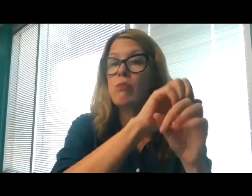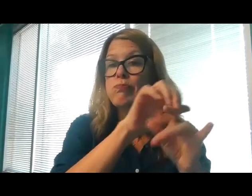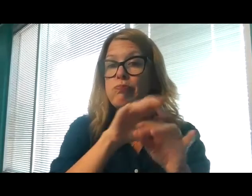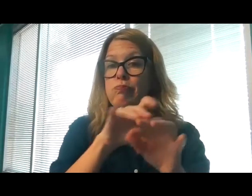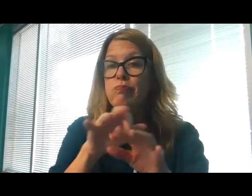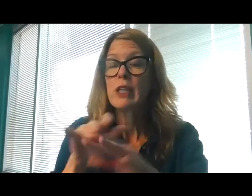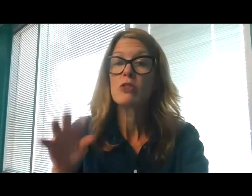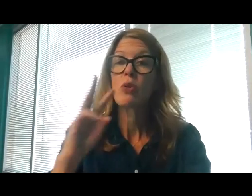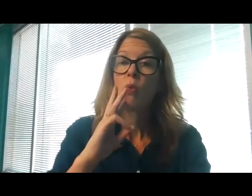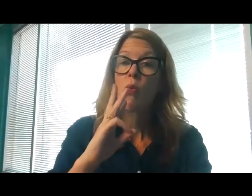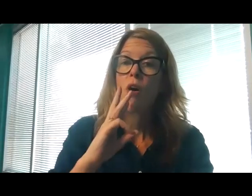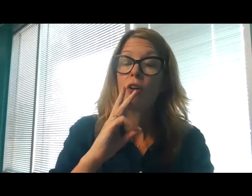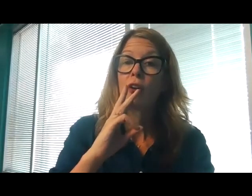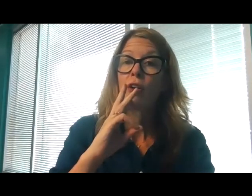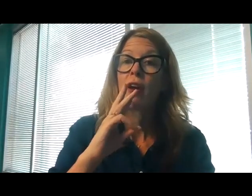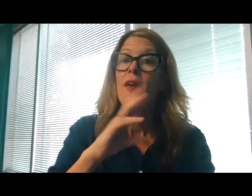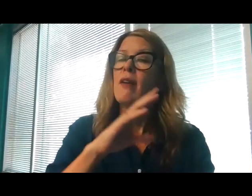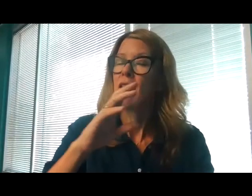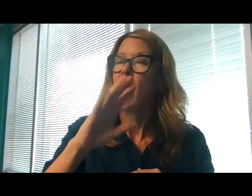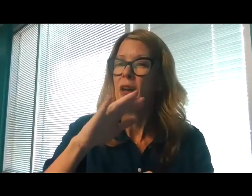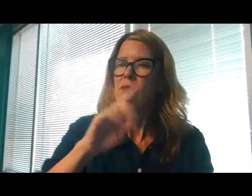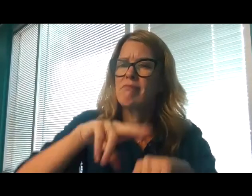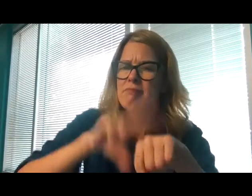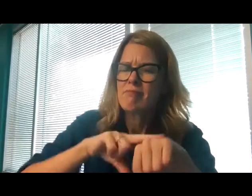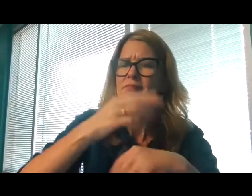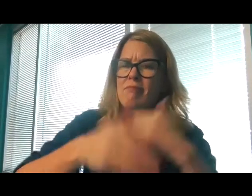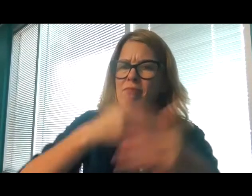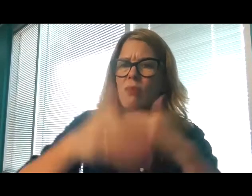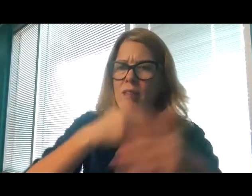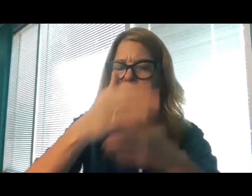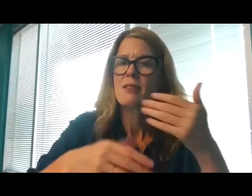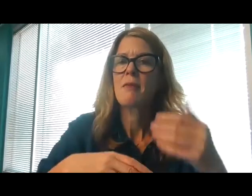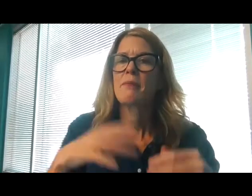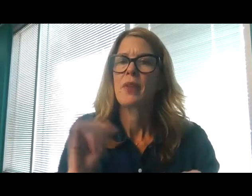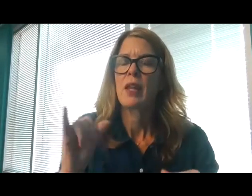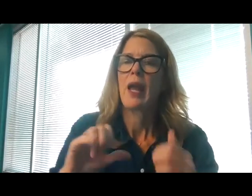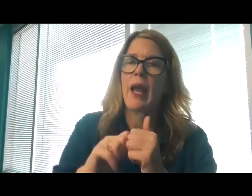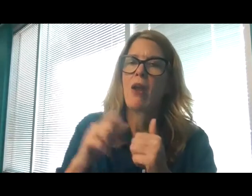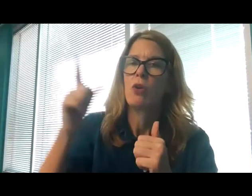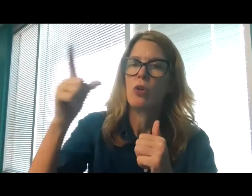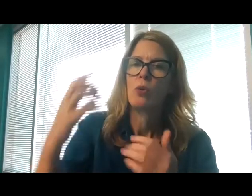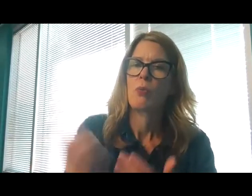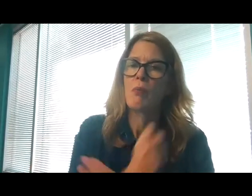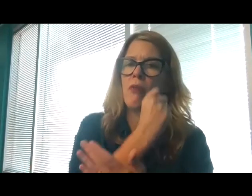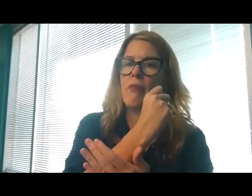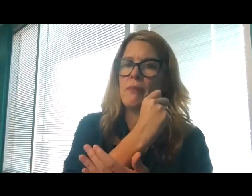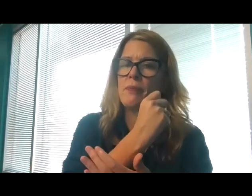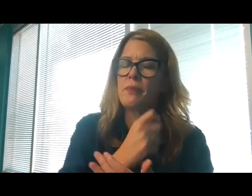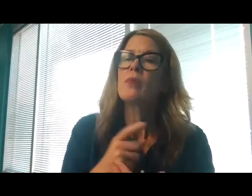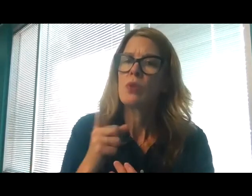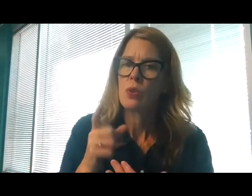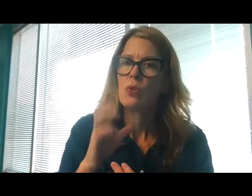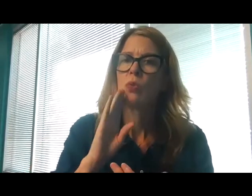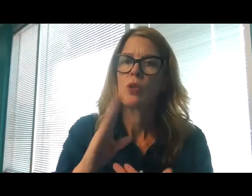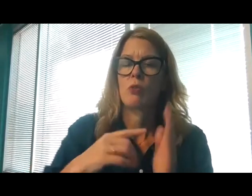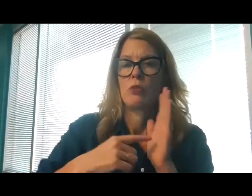So you destroy the hope of mortals. You prevail forever against them, and they pass away. You